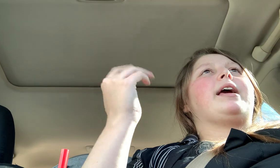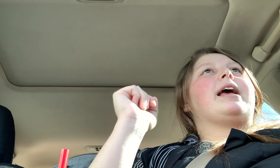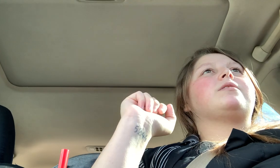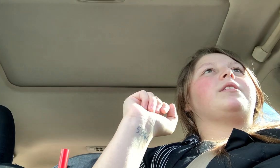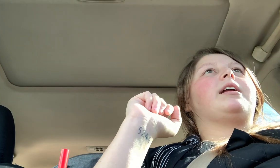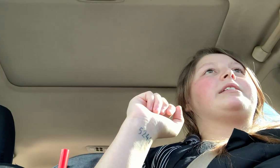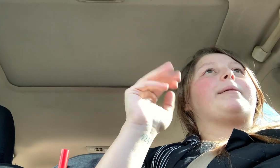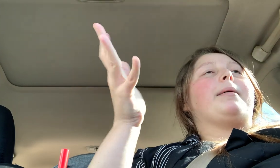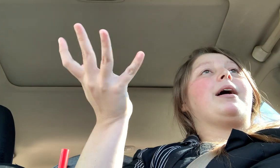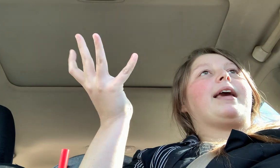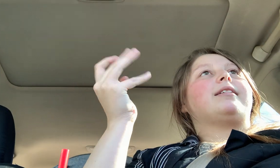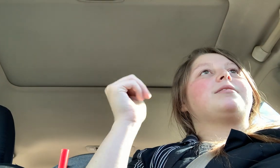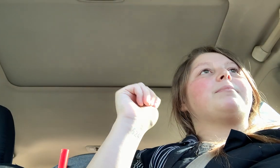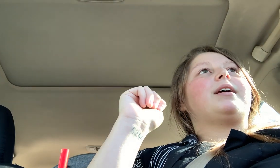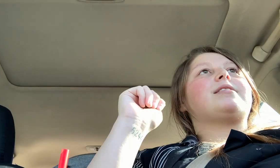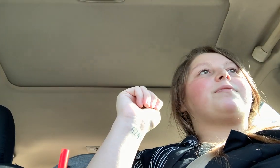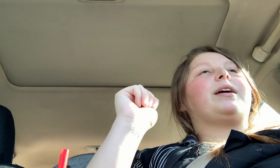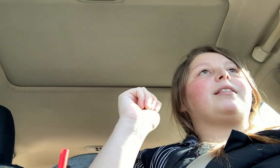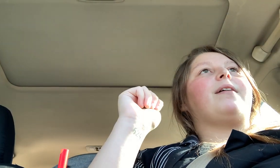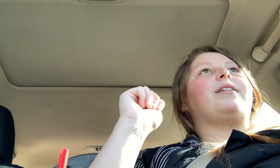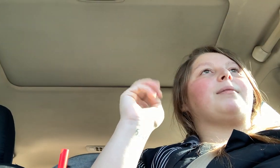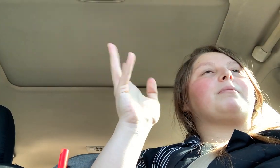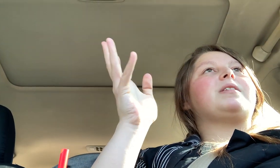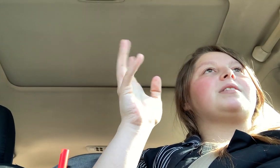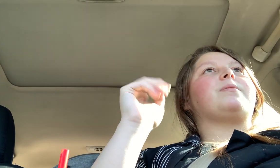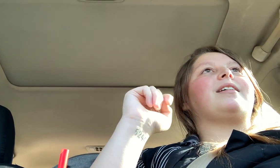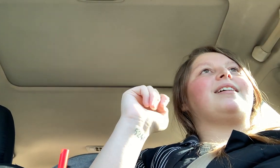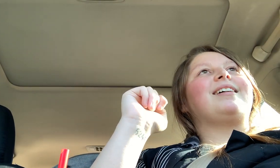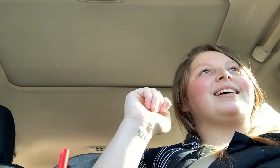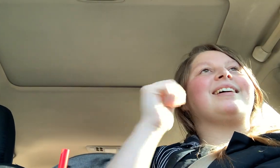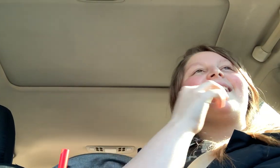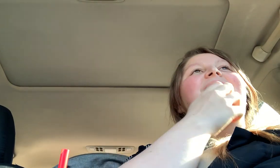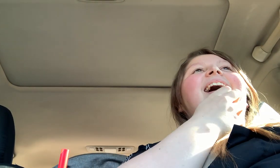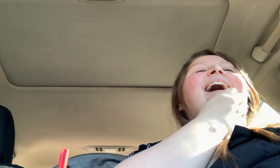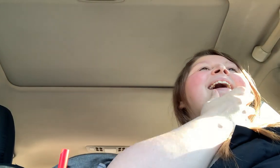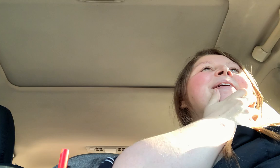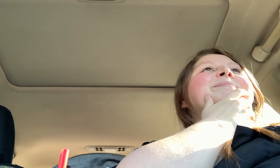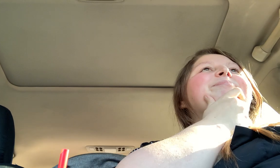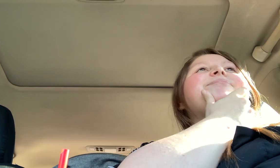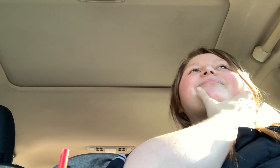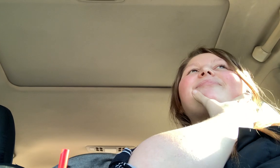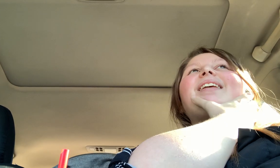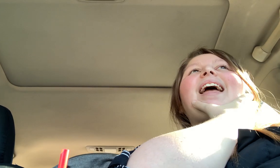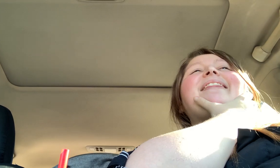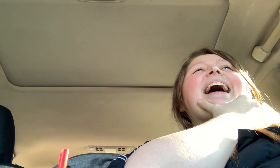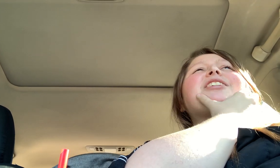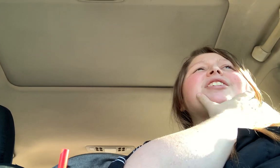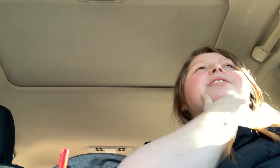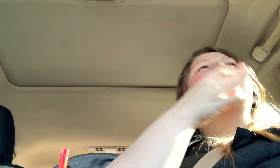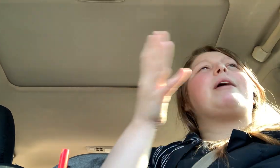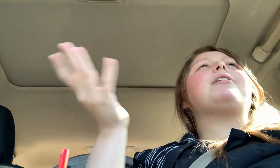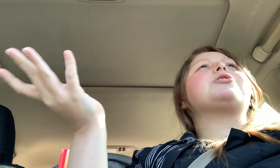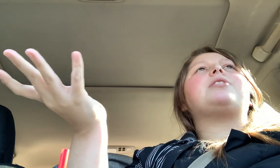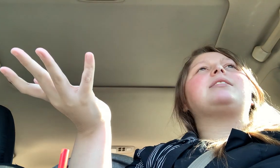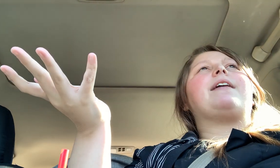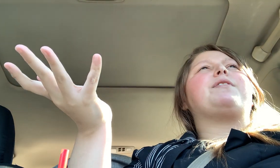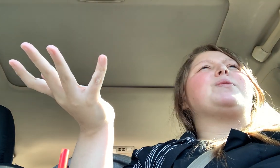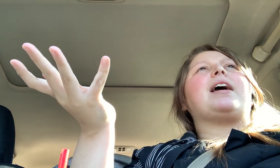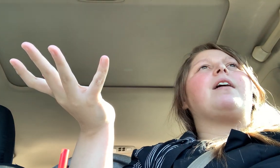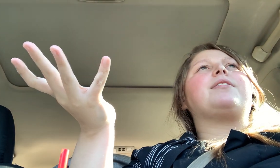can cancel at any time. I'm not canceling because I freaking love it. I'm obsessed with it. Um, and they actually, Weight Watchers does have food they offer